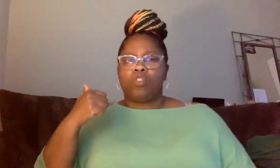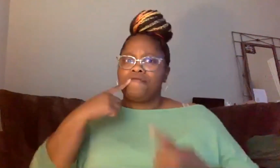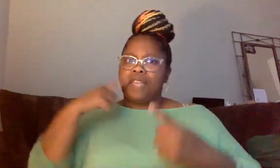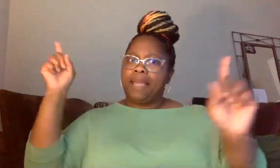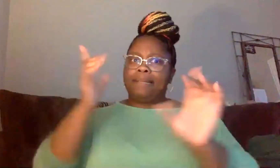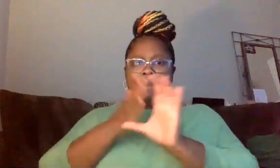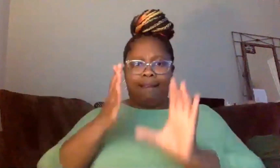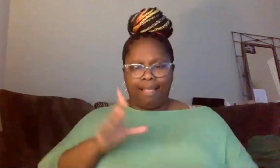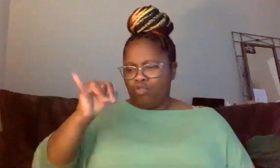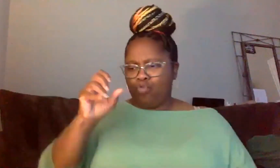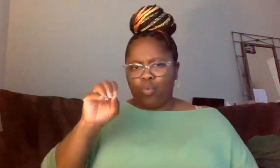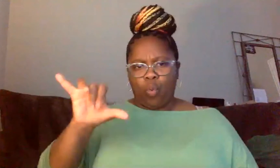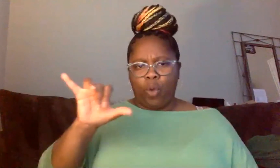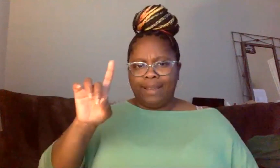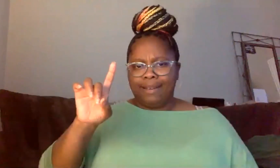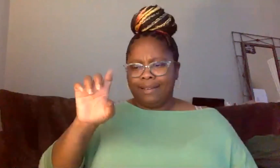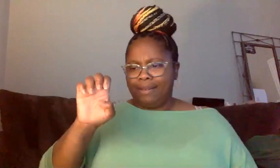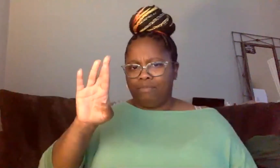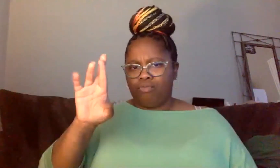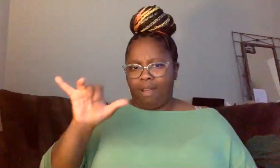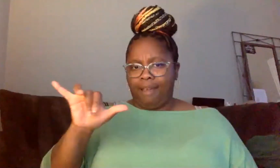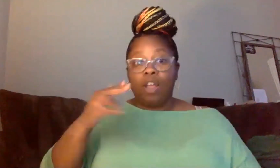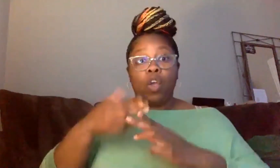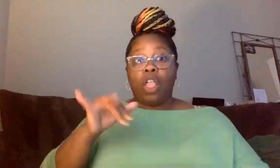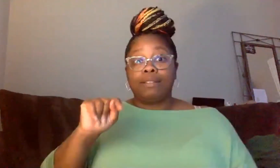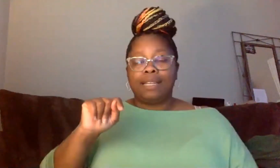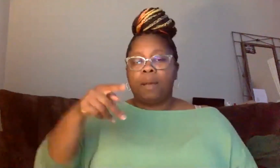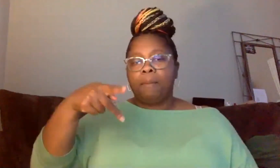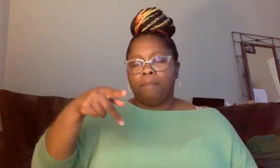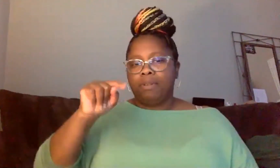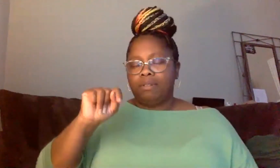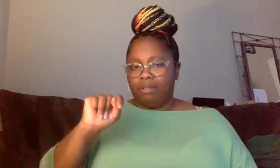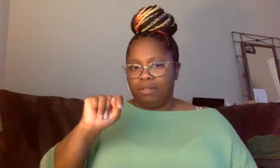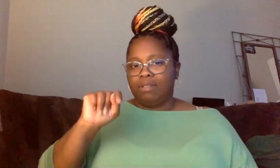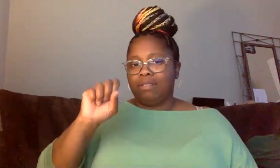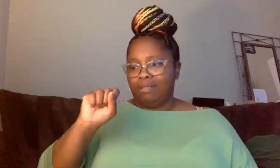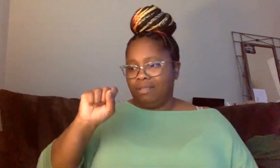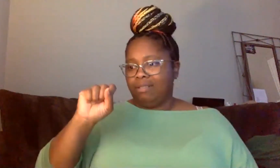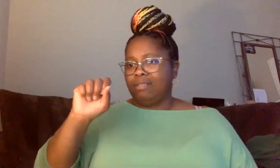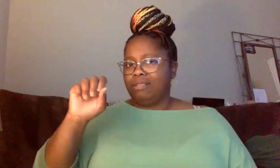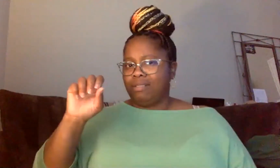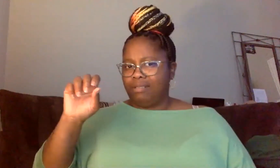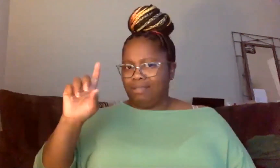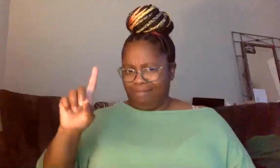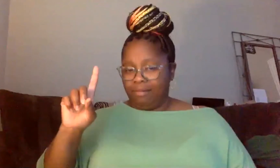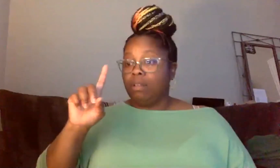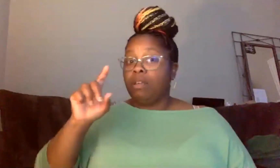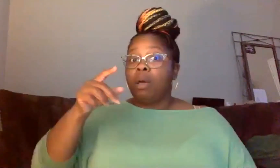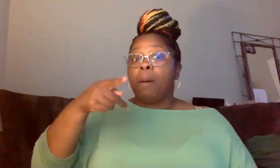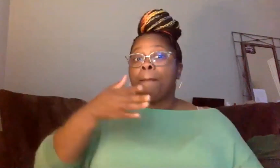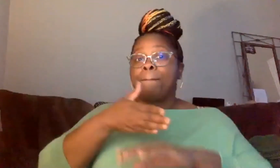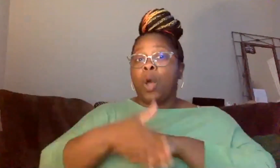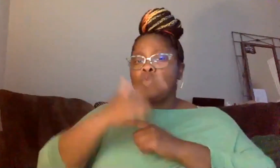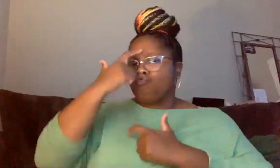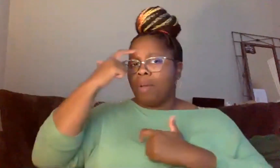DeGry, who calls it post-traumatic slave syndrome. And I think that really captures for me and she gives, uh, you we can't